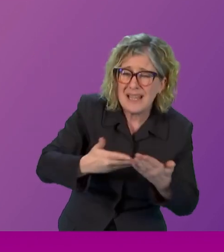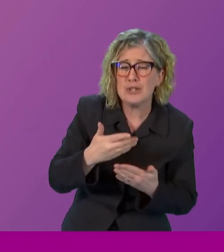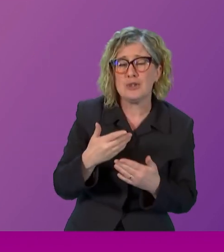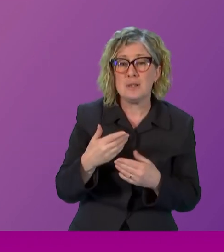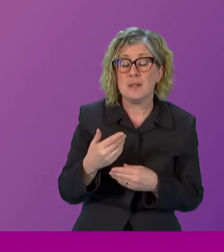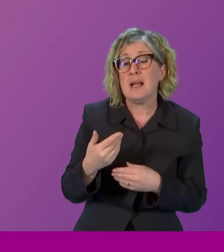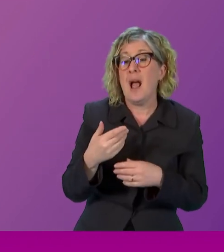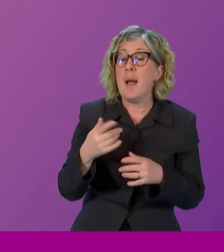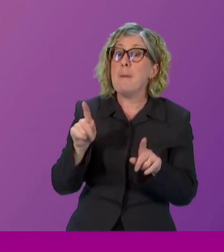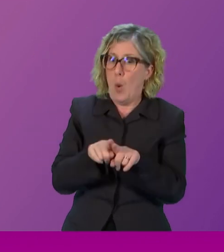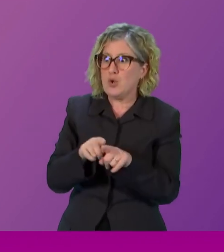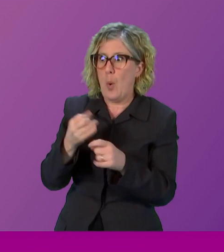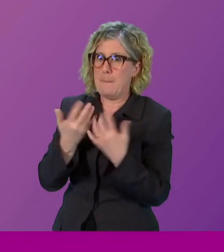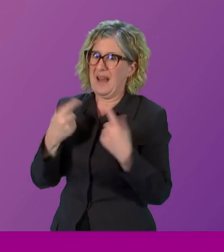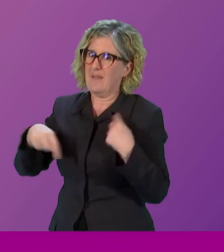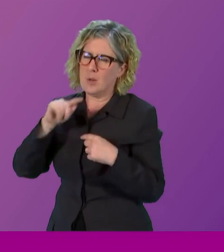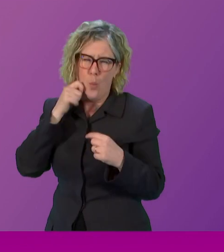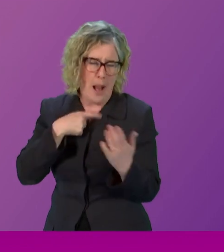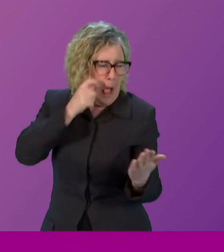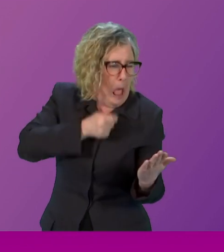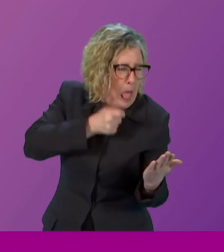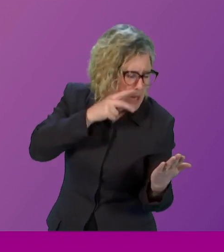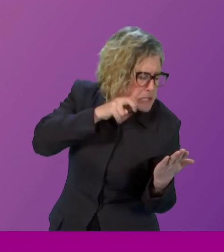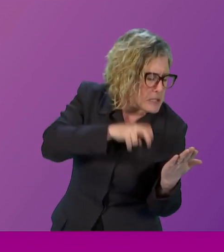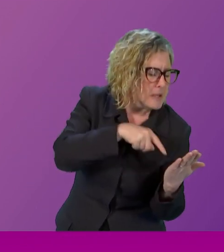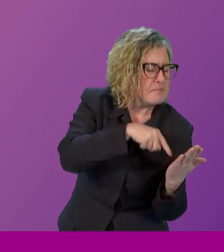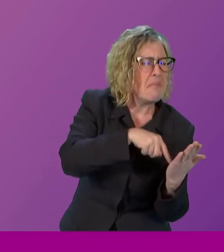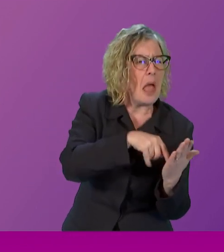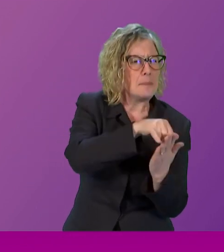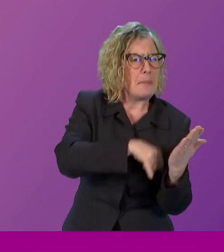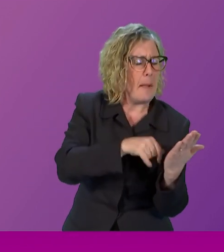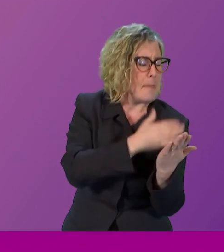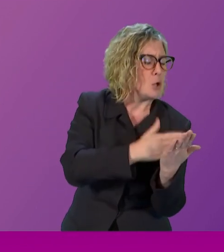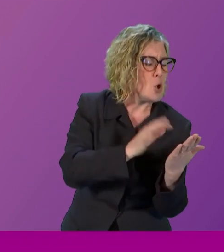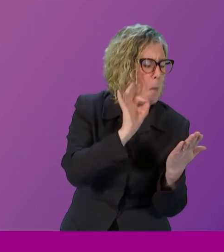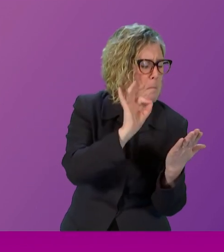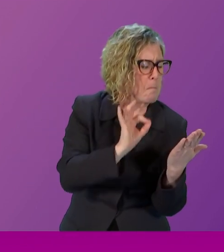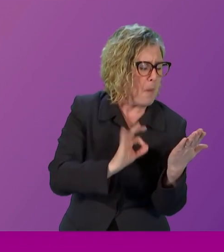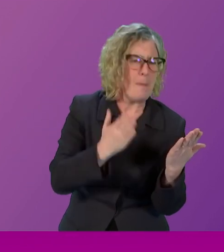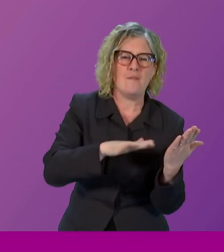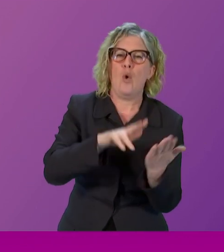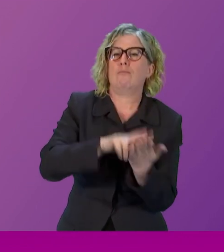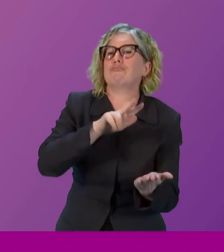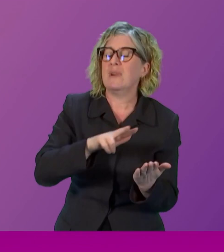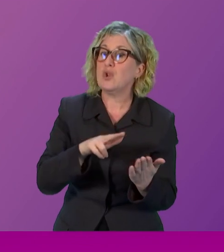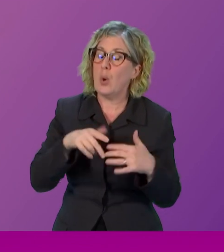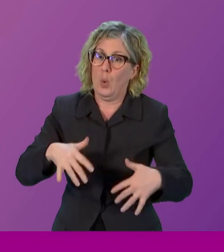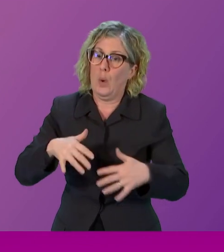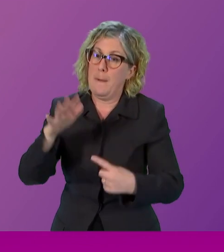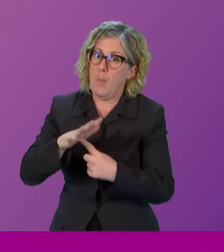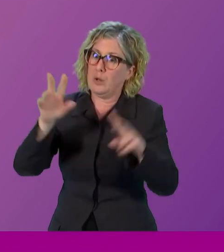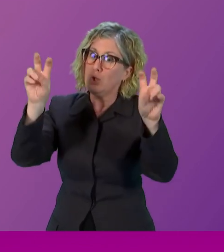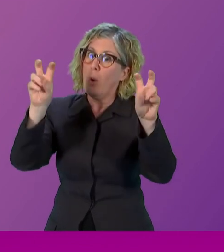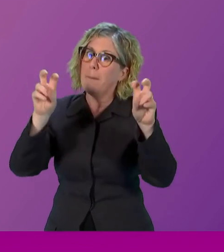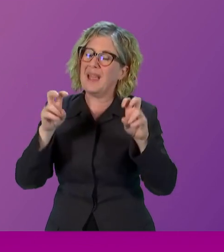and putting it through parliament. So again, it'll be a hugely important topic and one that we all really need to take on as a challenge. Thank